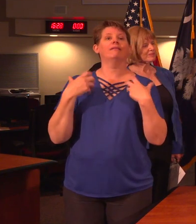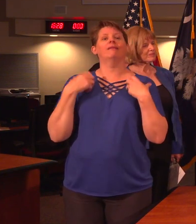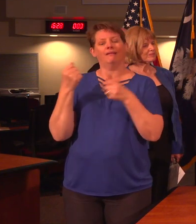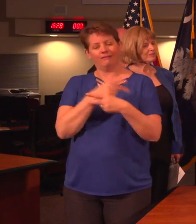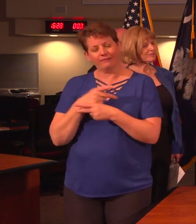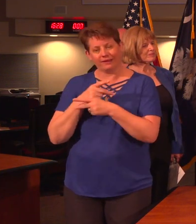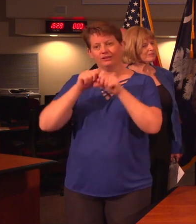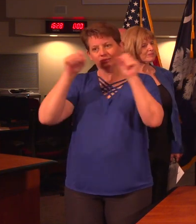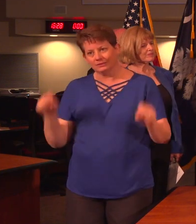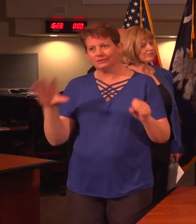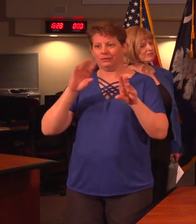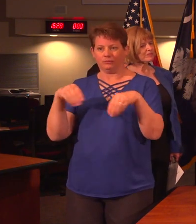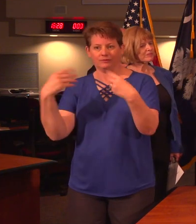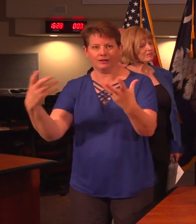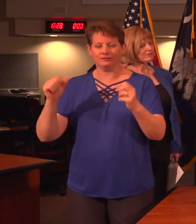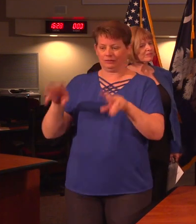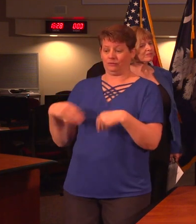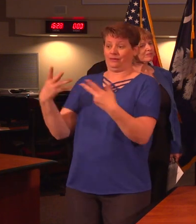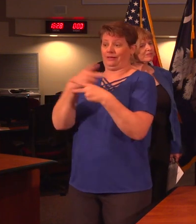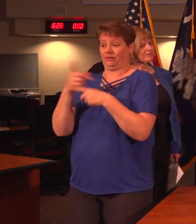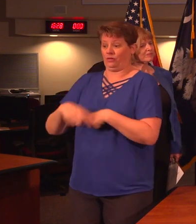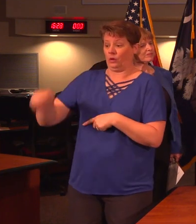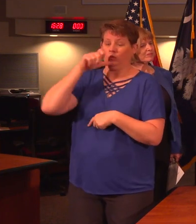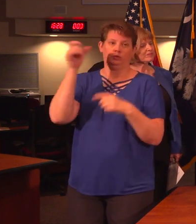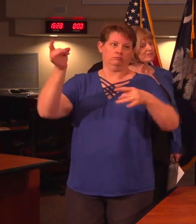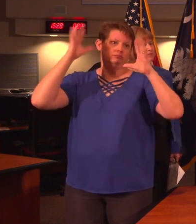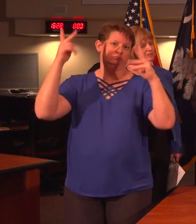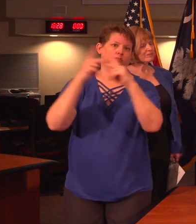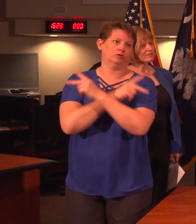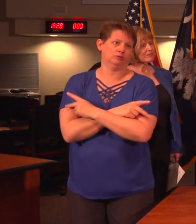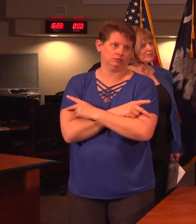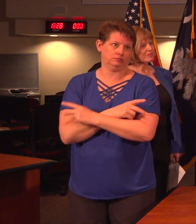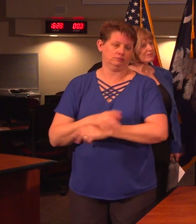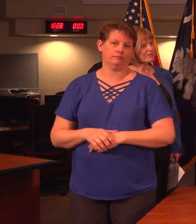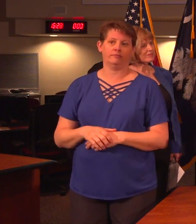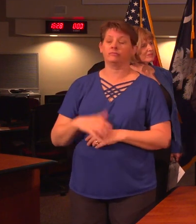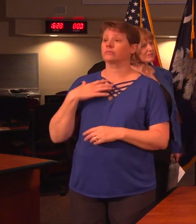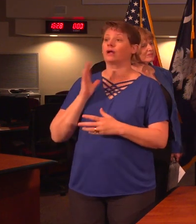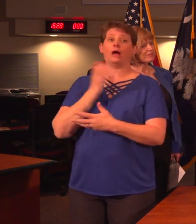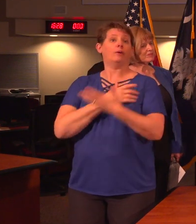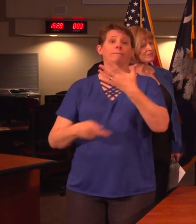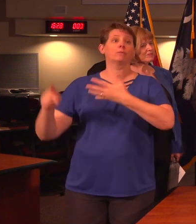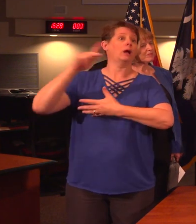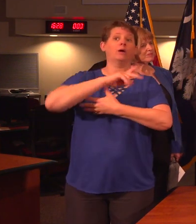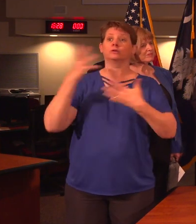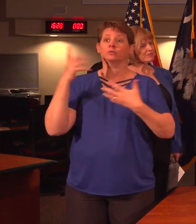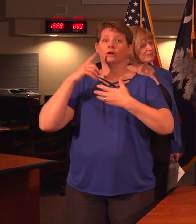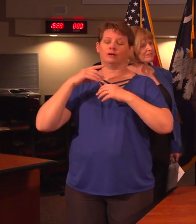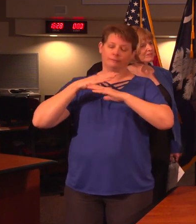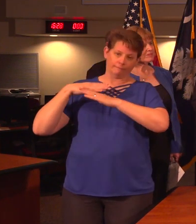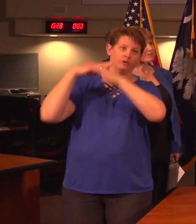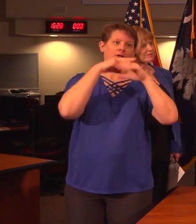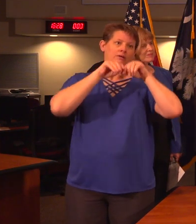our health care providers to give care to those who need it most. Our top priorities have been and will continue to be preventing